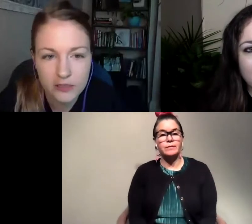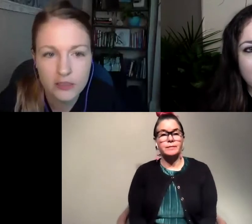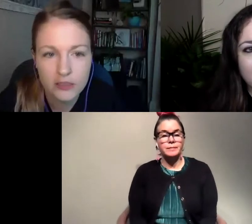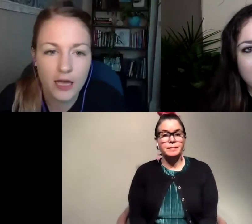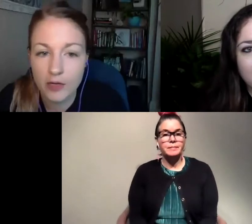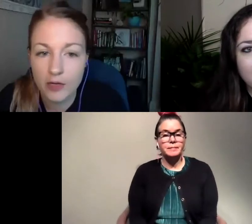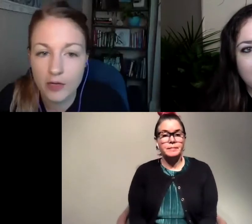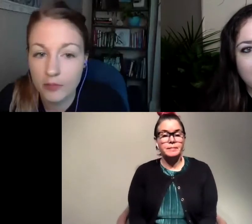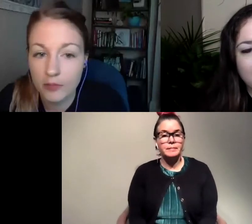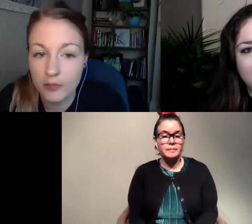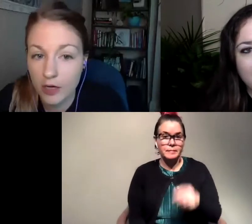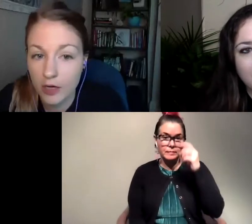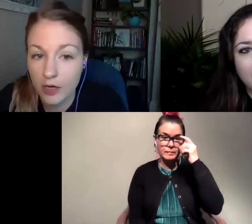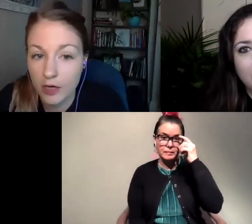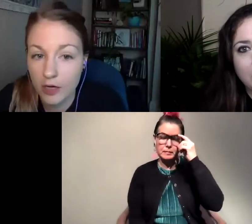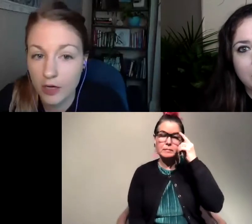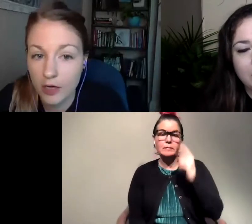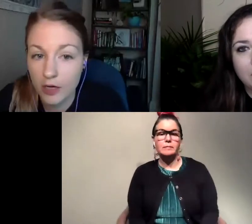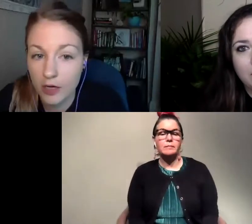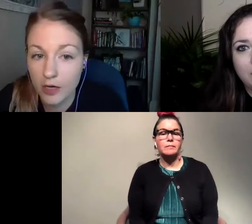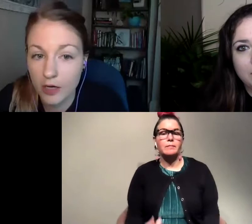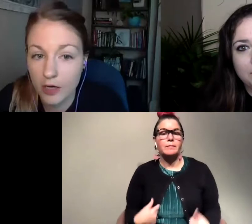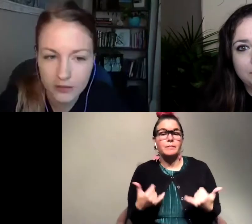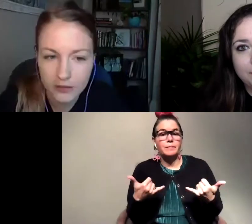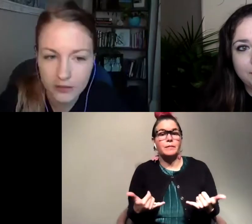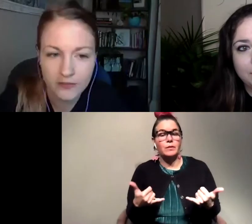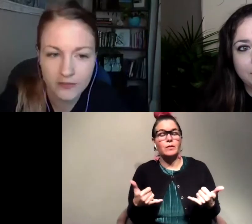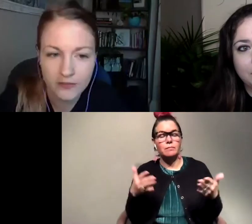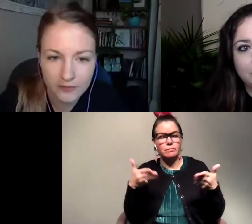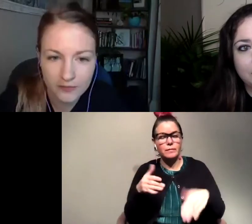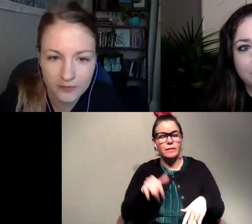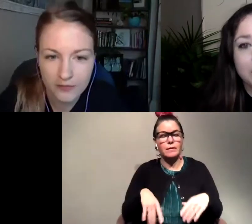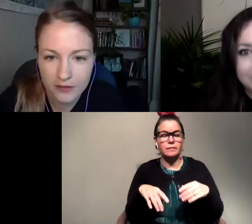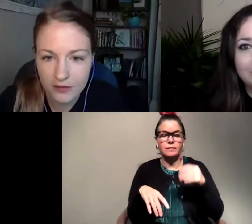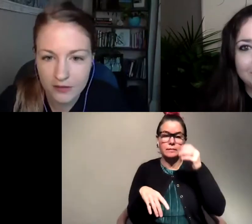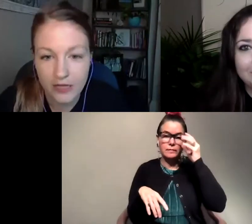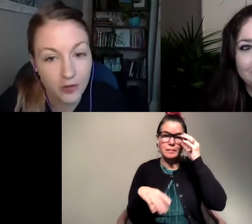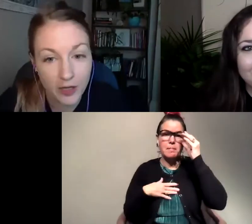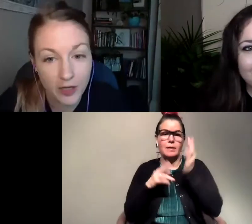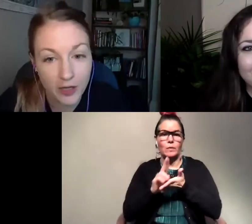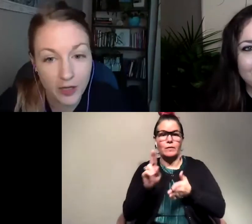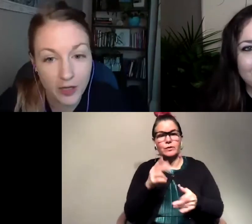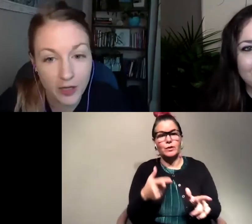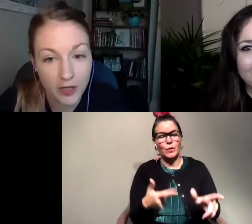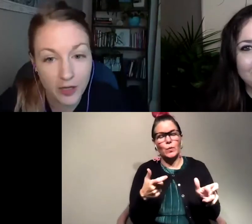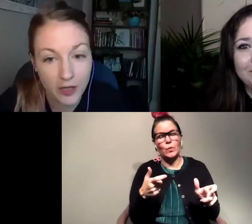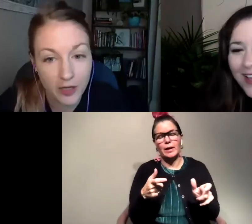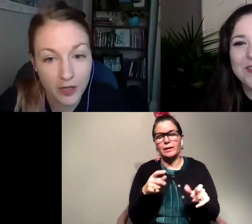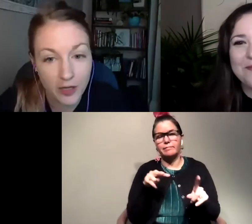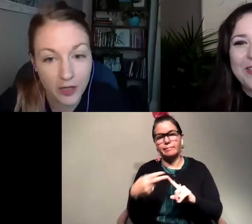and I'm currently working on that at Dallas University as a quick and quick version of what I'm doing.